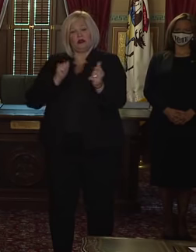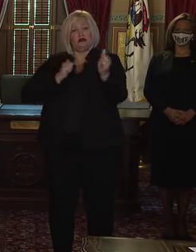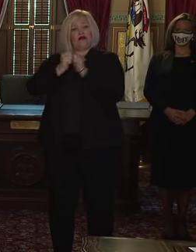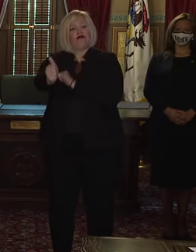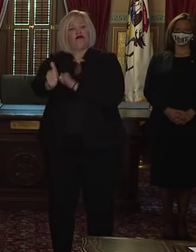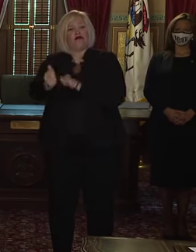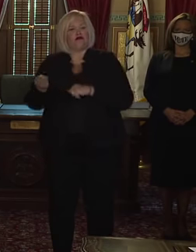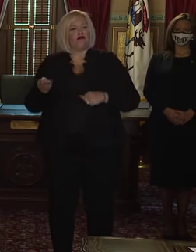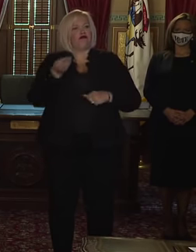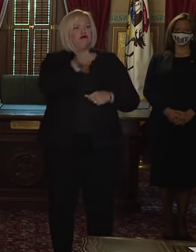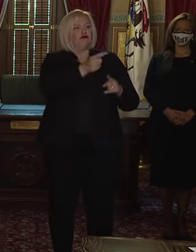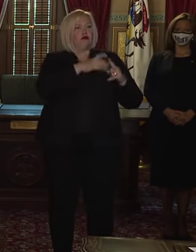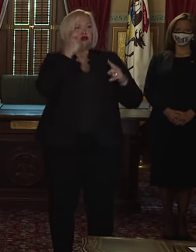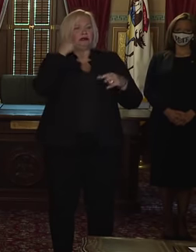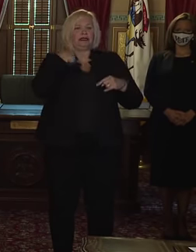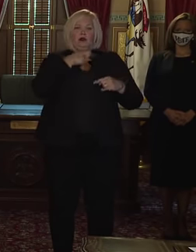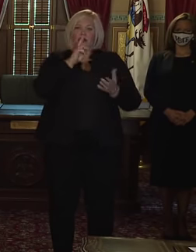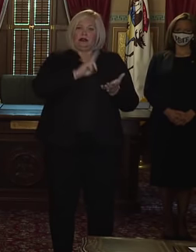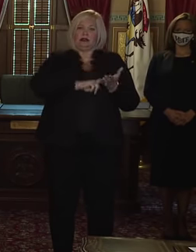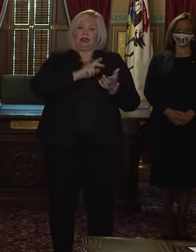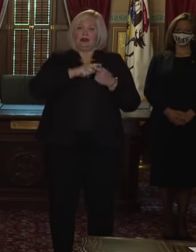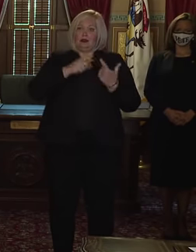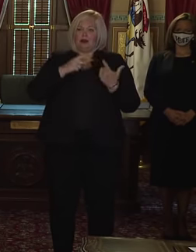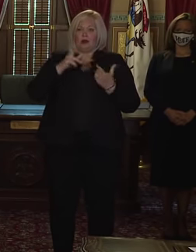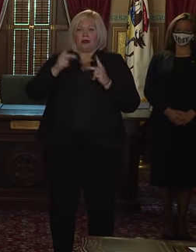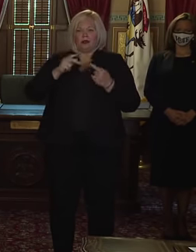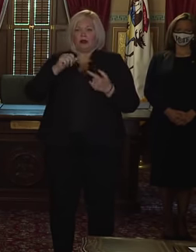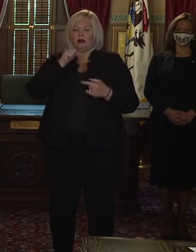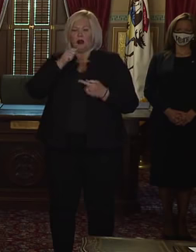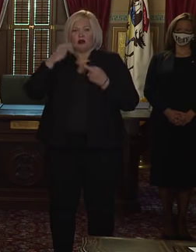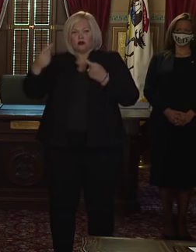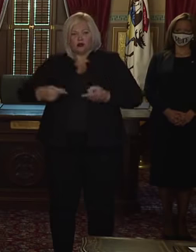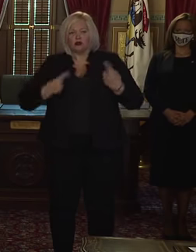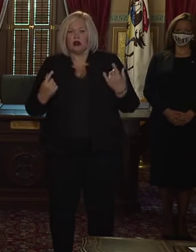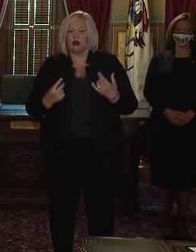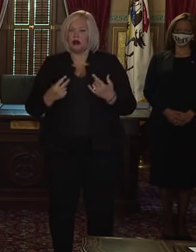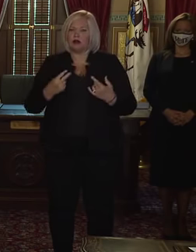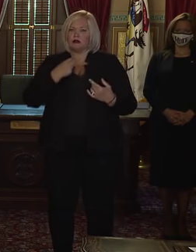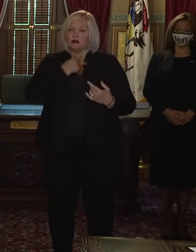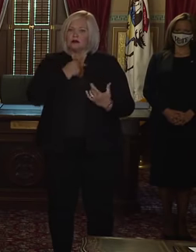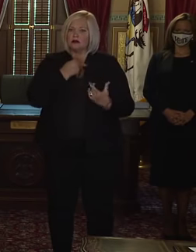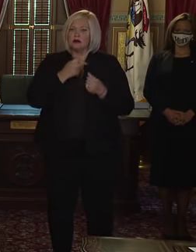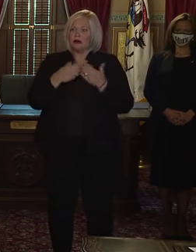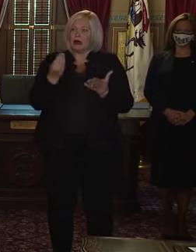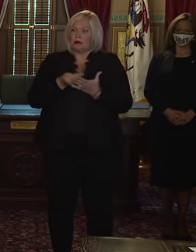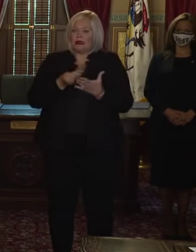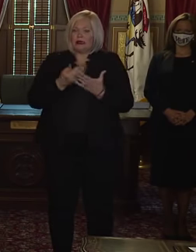so people don't have to go without in these horrible, tough, stressful times.